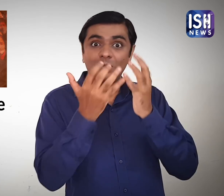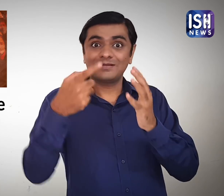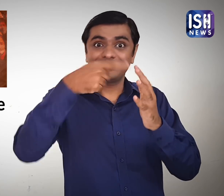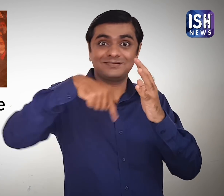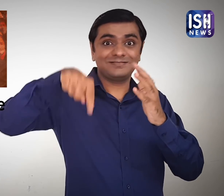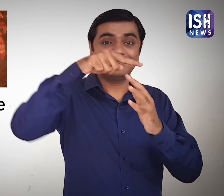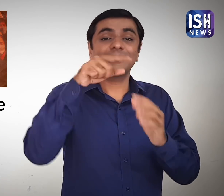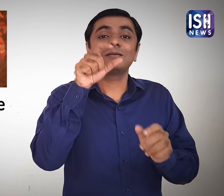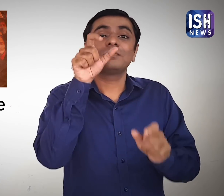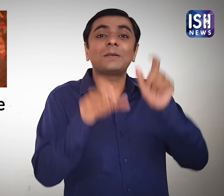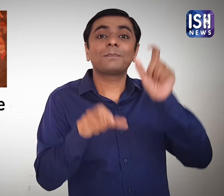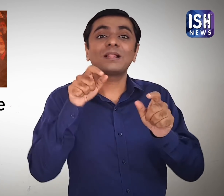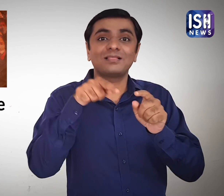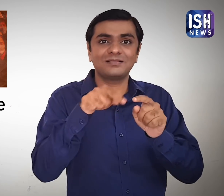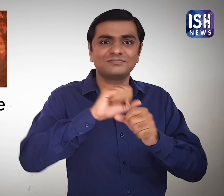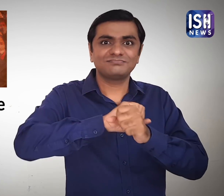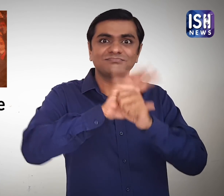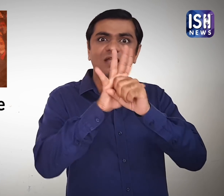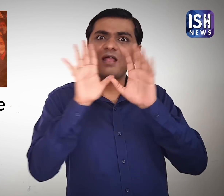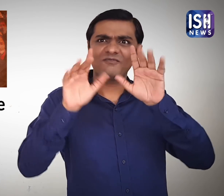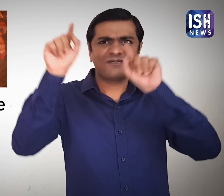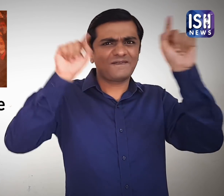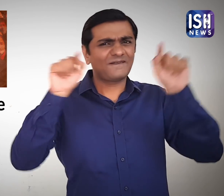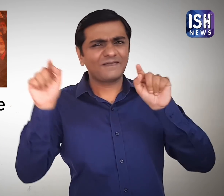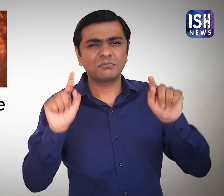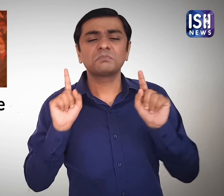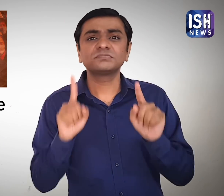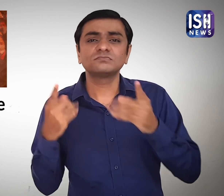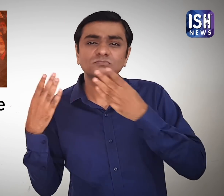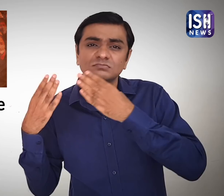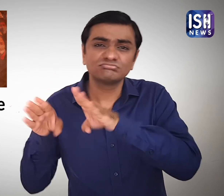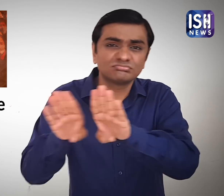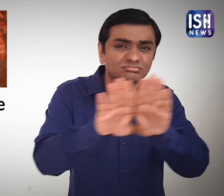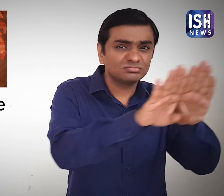Countries have imposed strict social distancing rules and lockdowns.